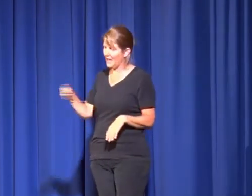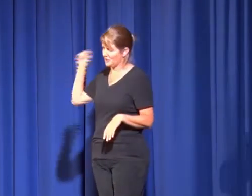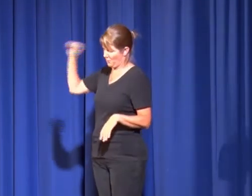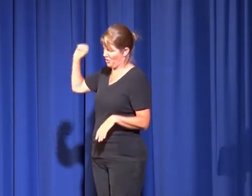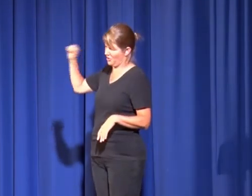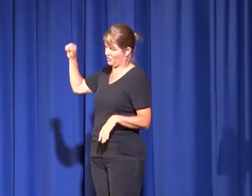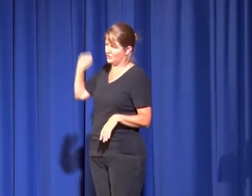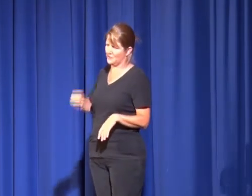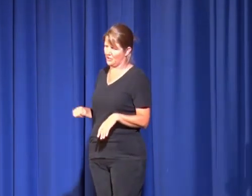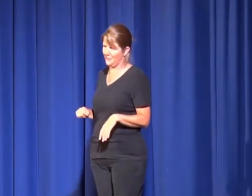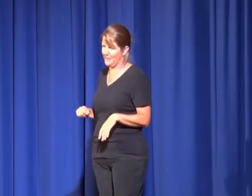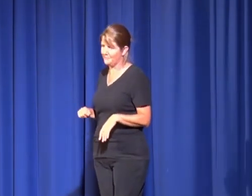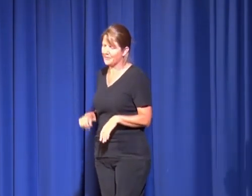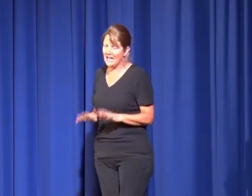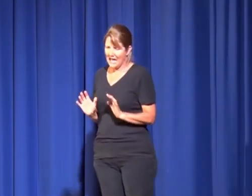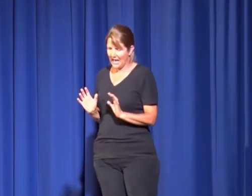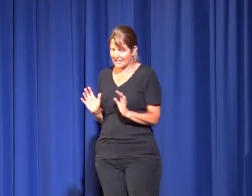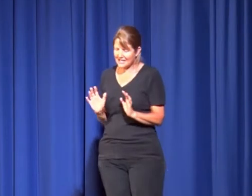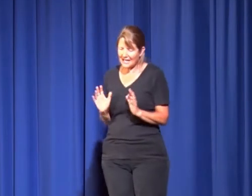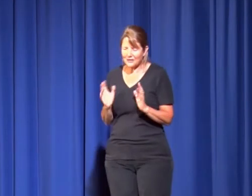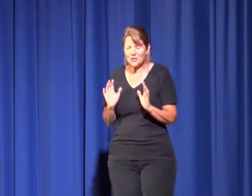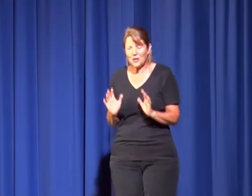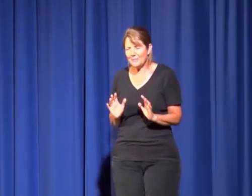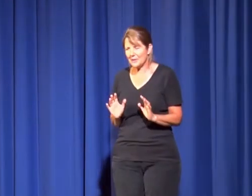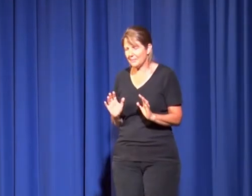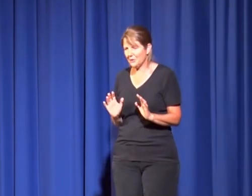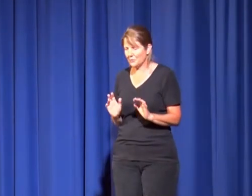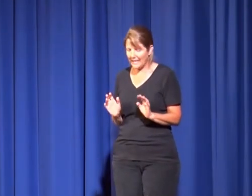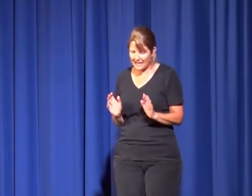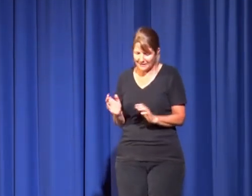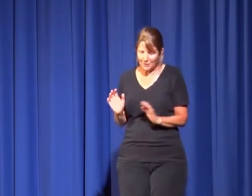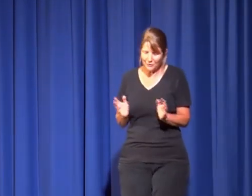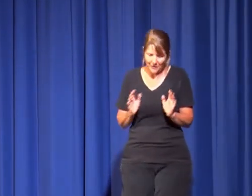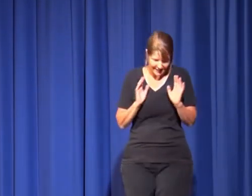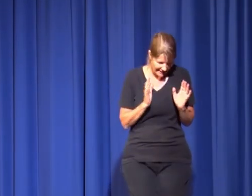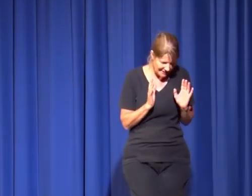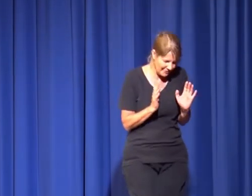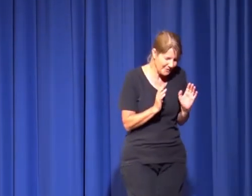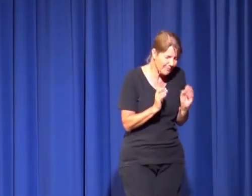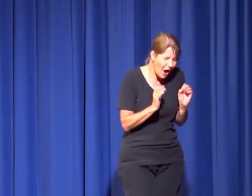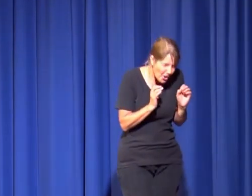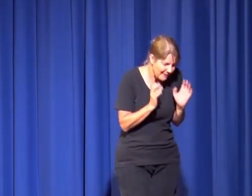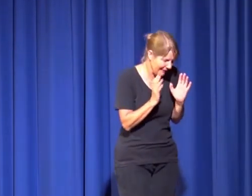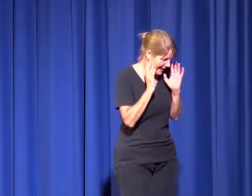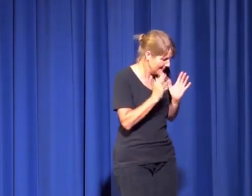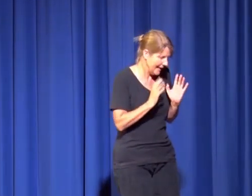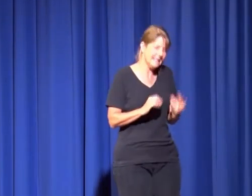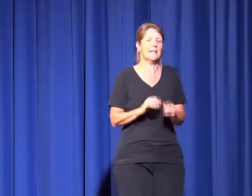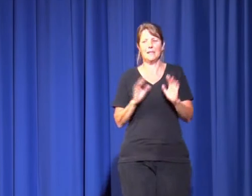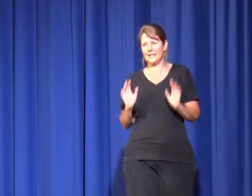flash. Oh, you girls, time for bed. And I snuck out so embarrassed of being caught red-handed and then we all followed out and I sort of was hoping if I kept my head down, my